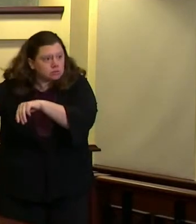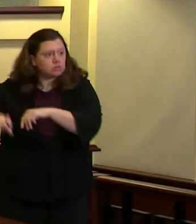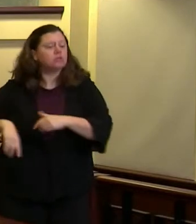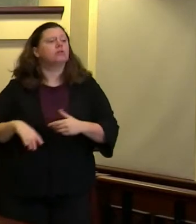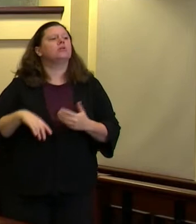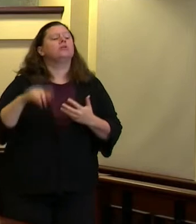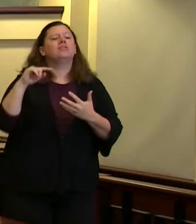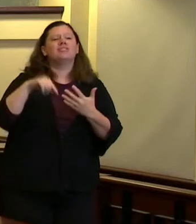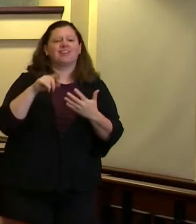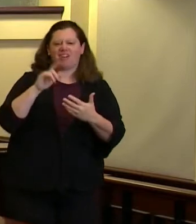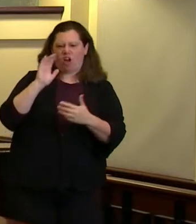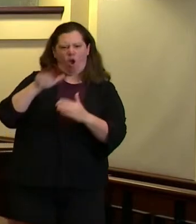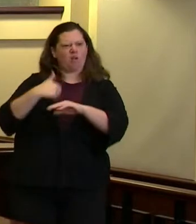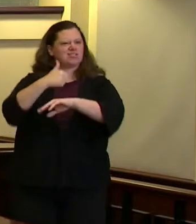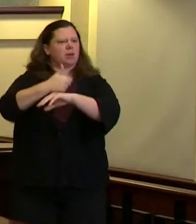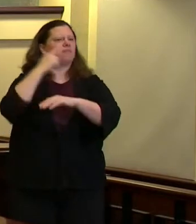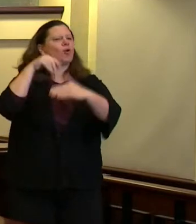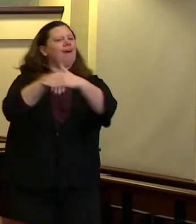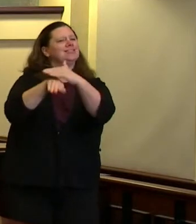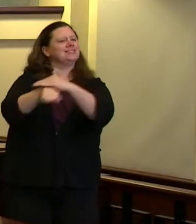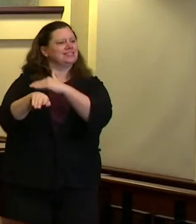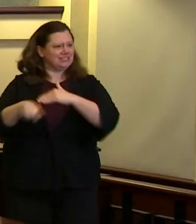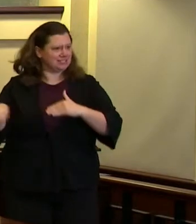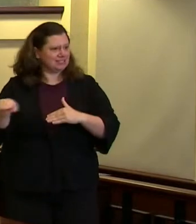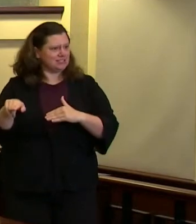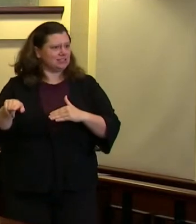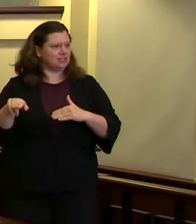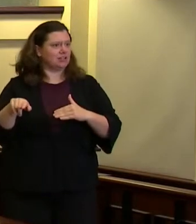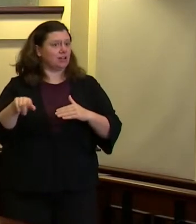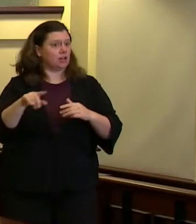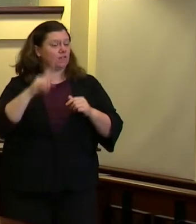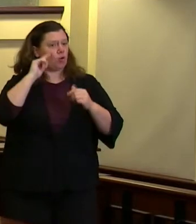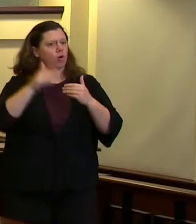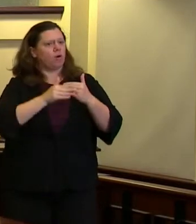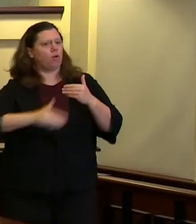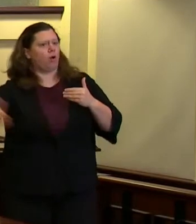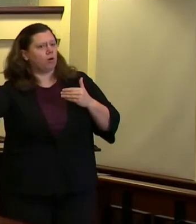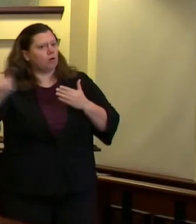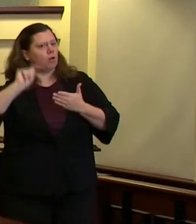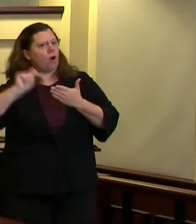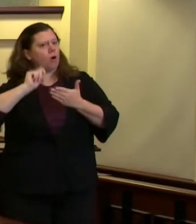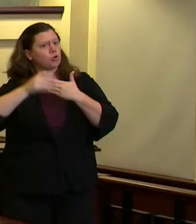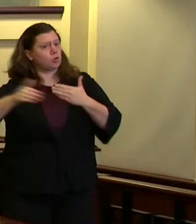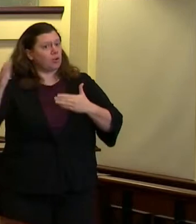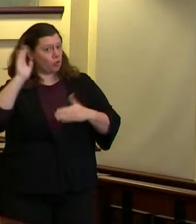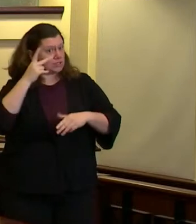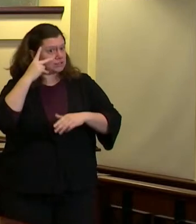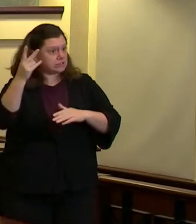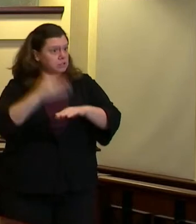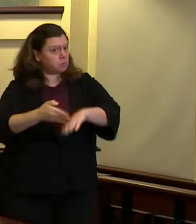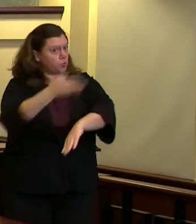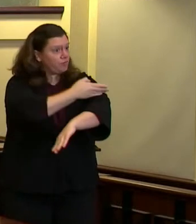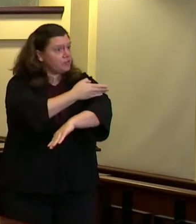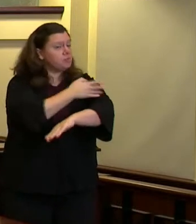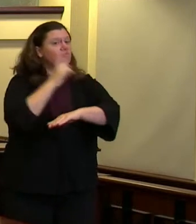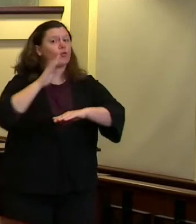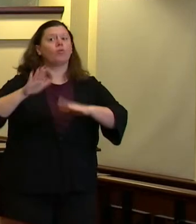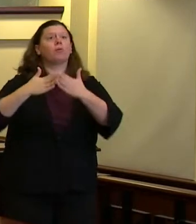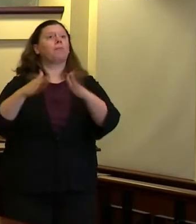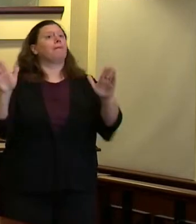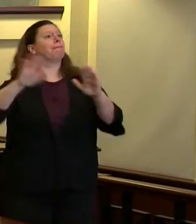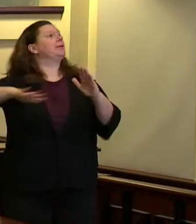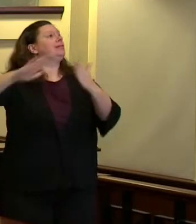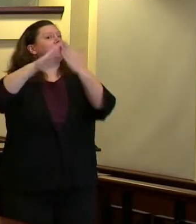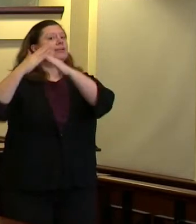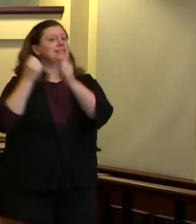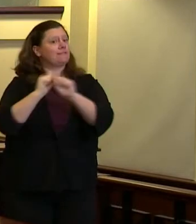understand that those kinds of things over the long term can improve public safety my question in the near term though is whether